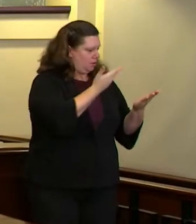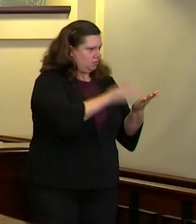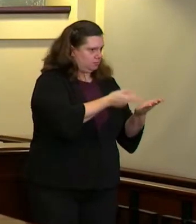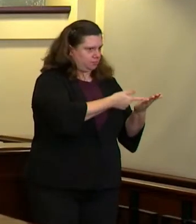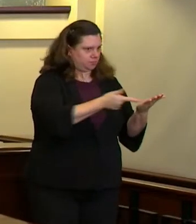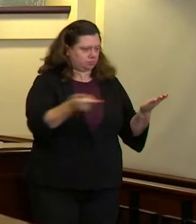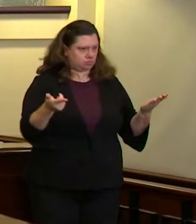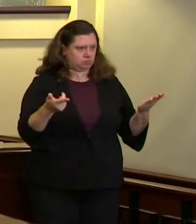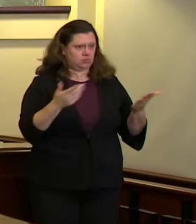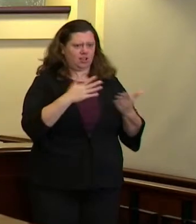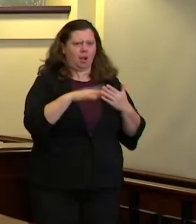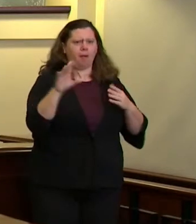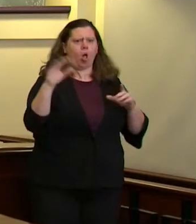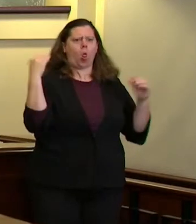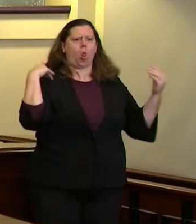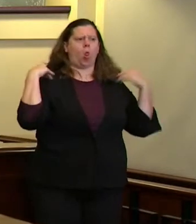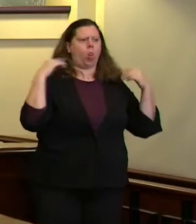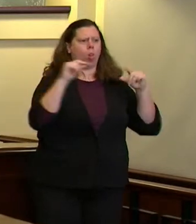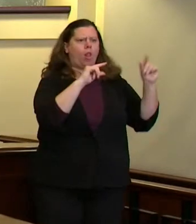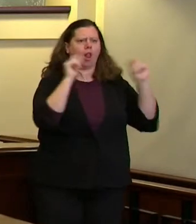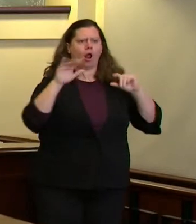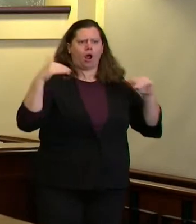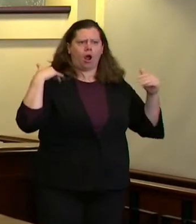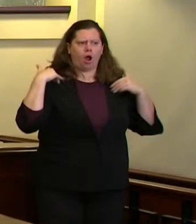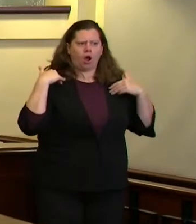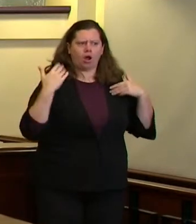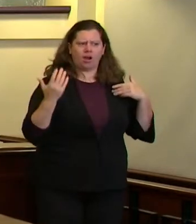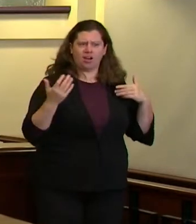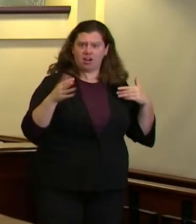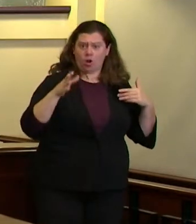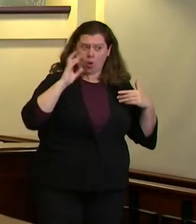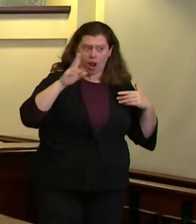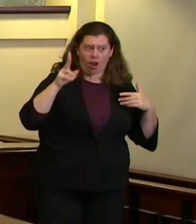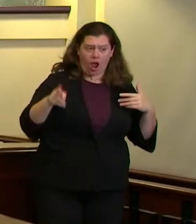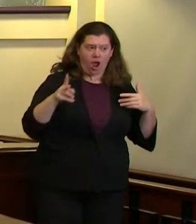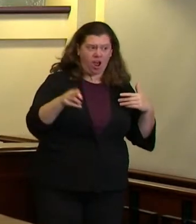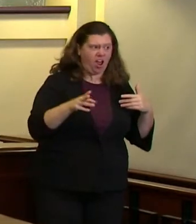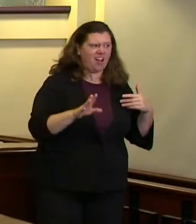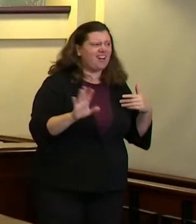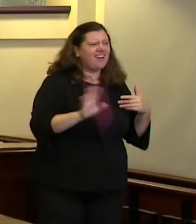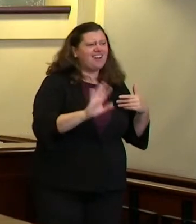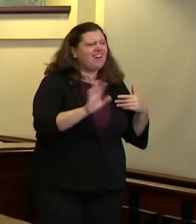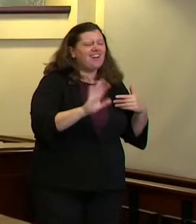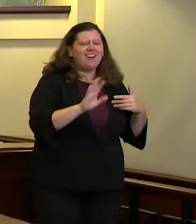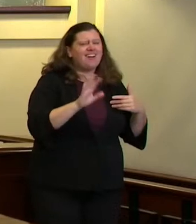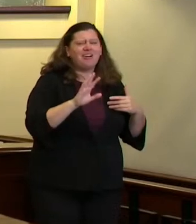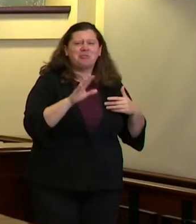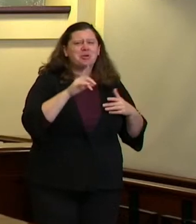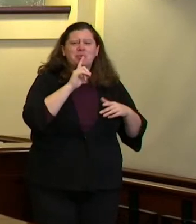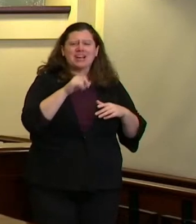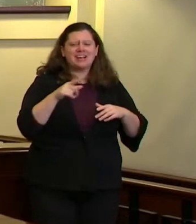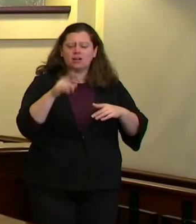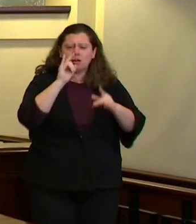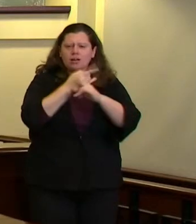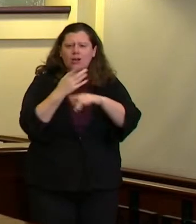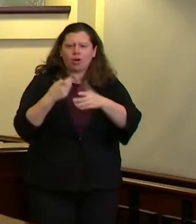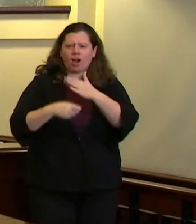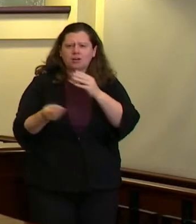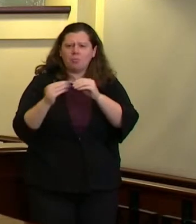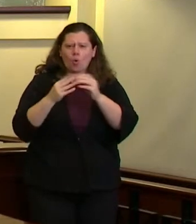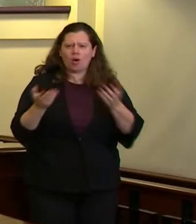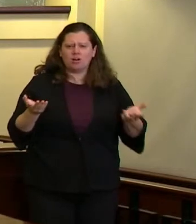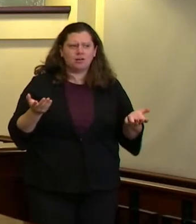will actually cost more money when people say they want police officers to be better